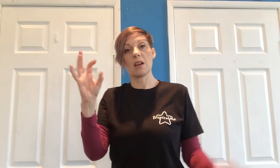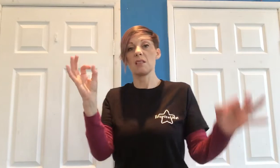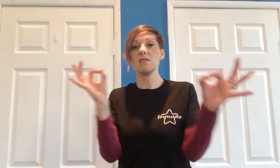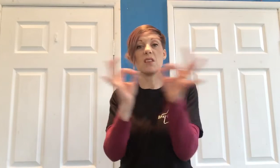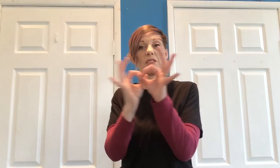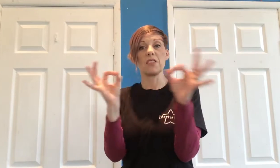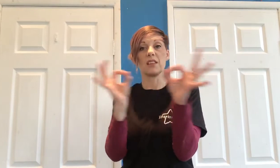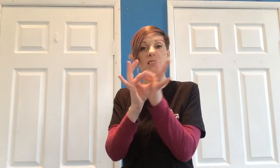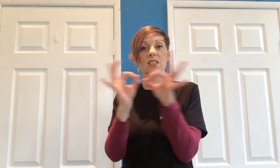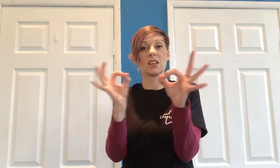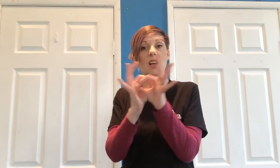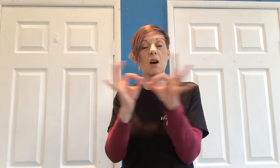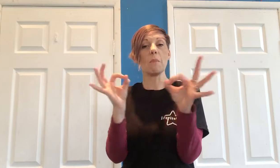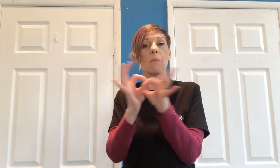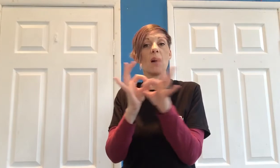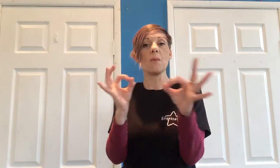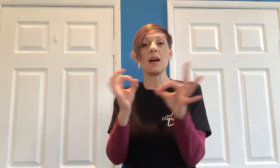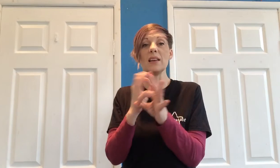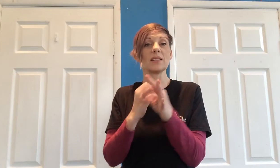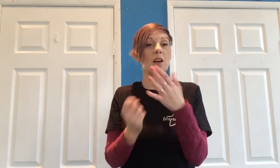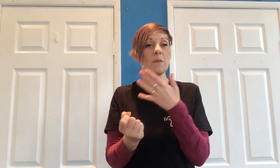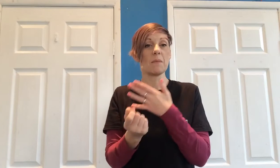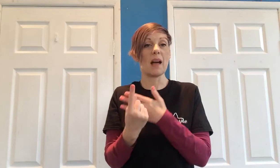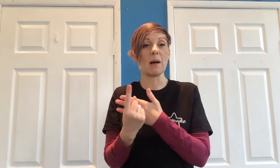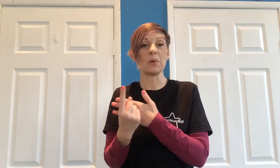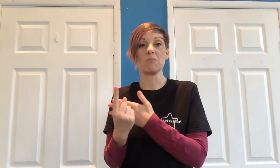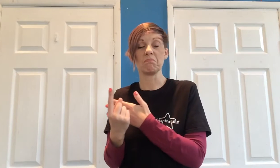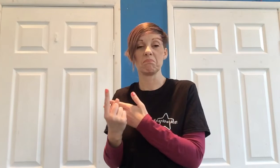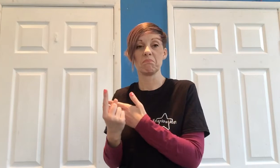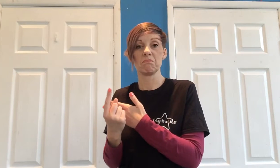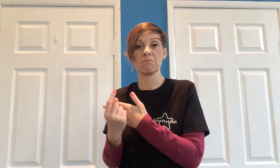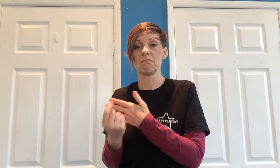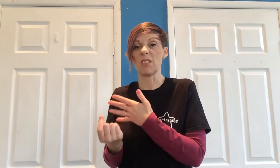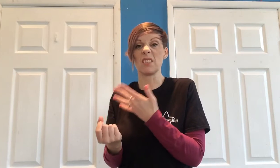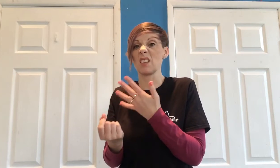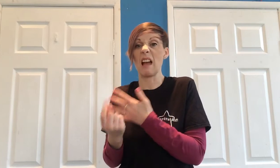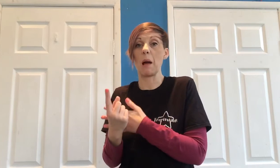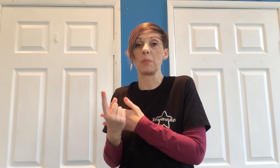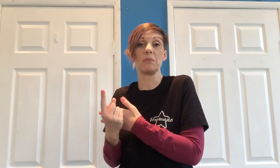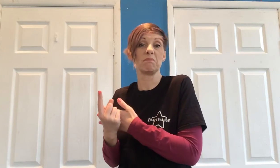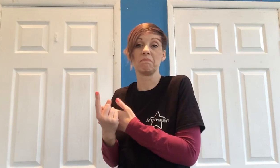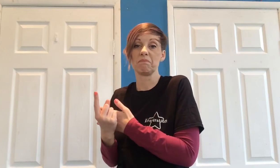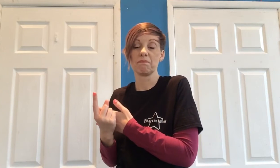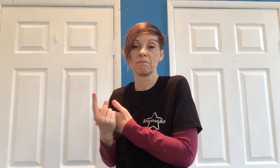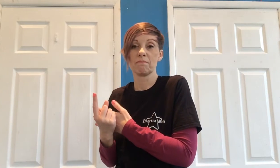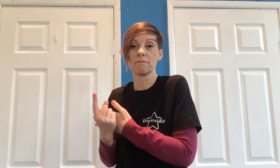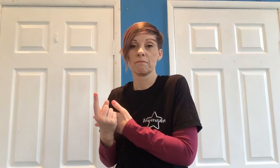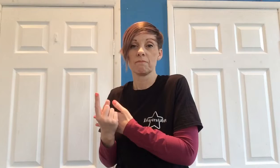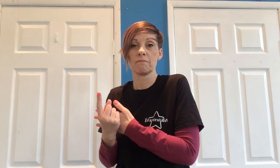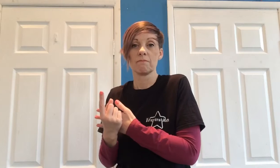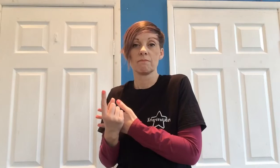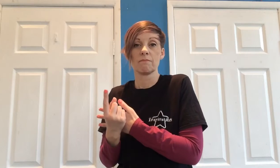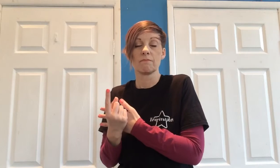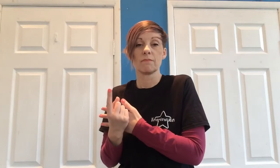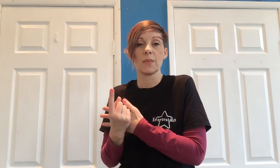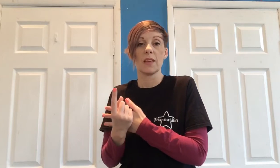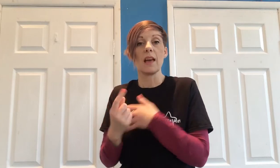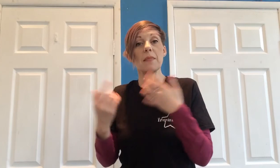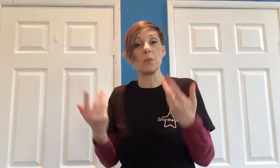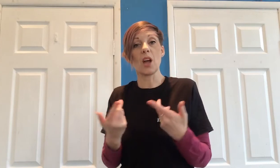nothing's gonna come my way so happen nothing's gonna happen and then we